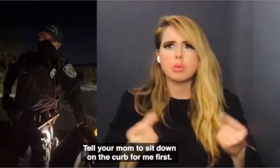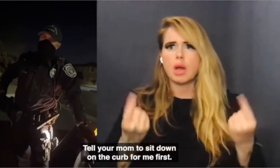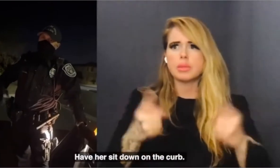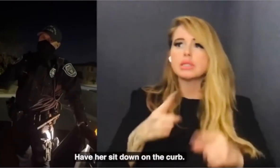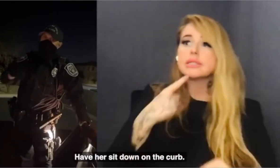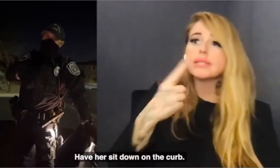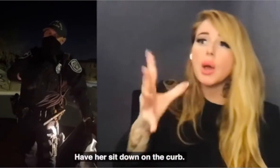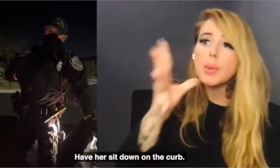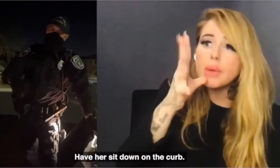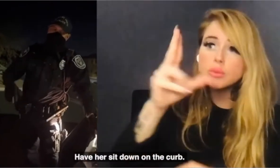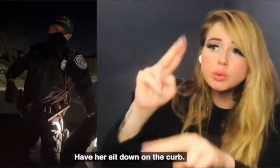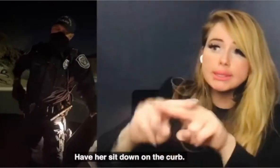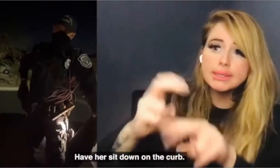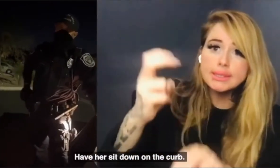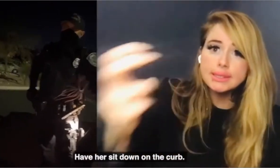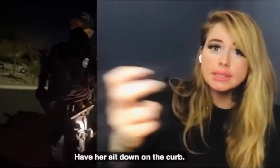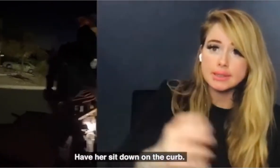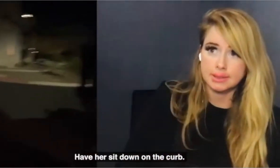Let's go!